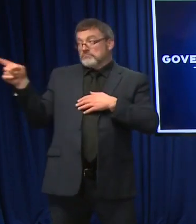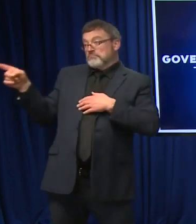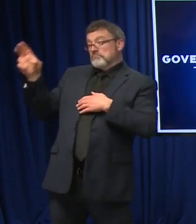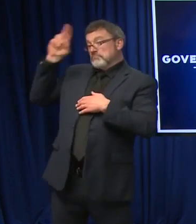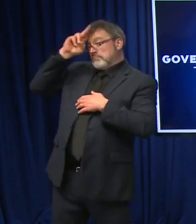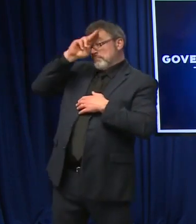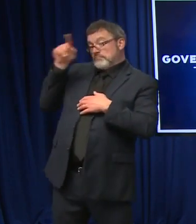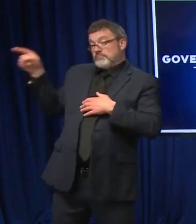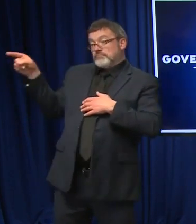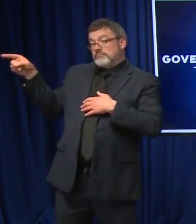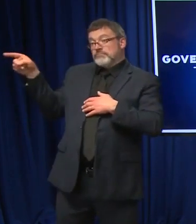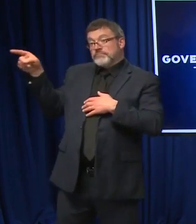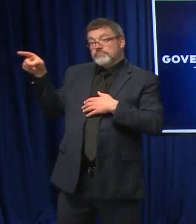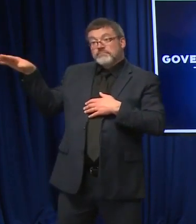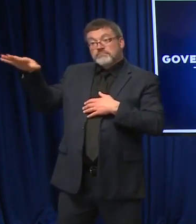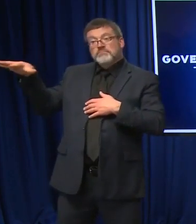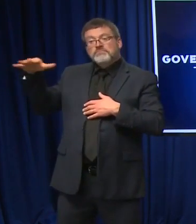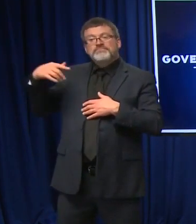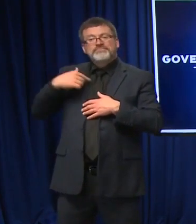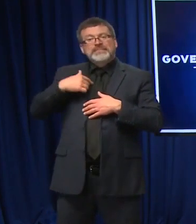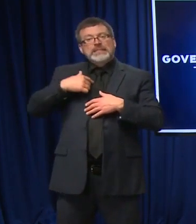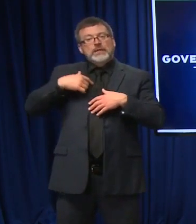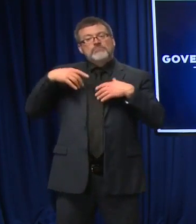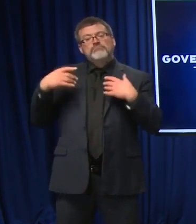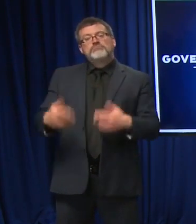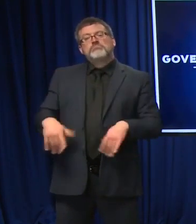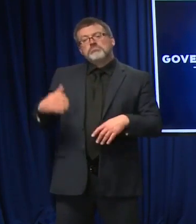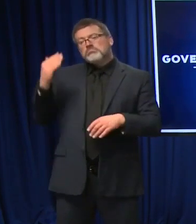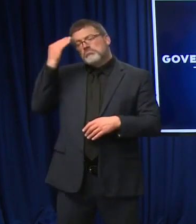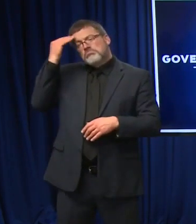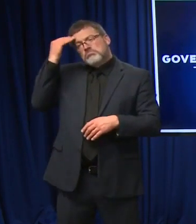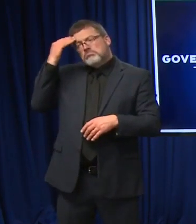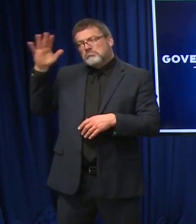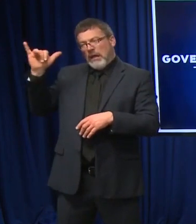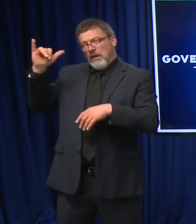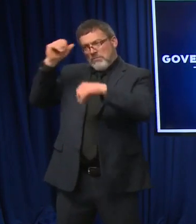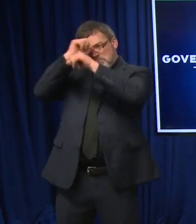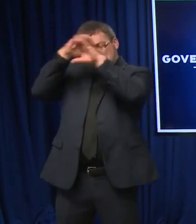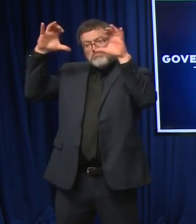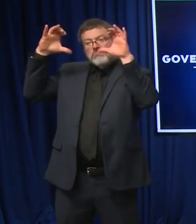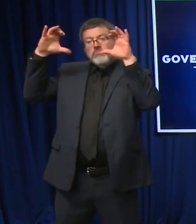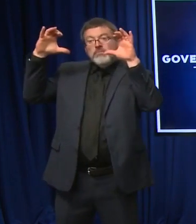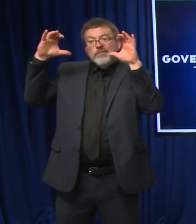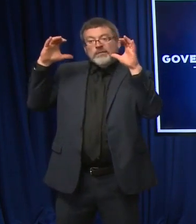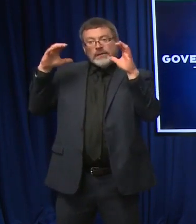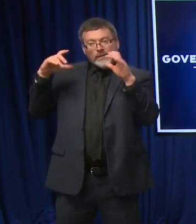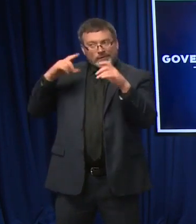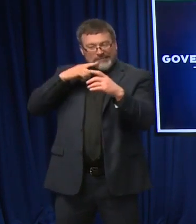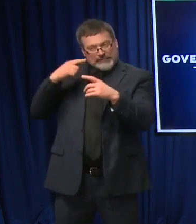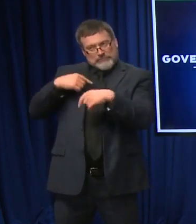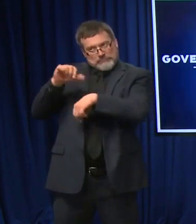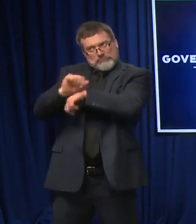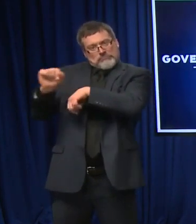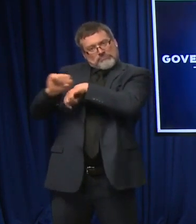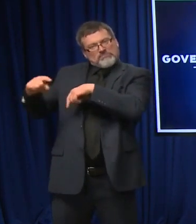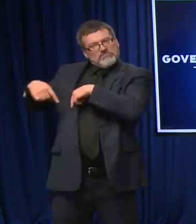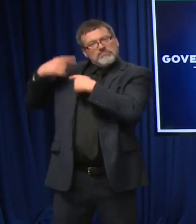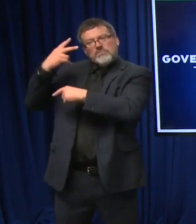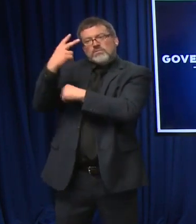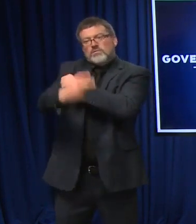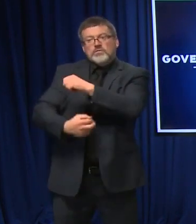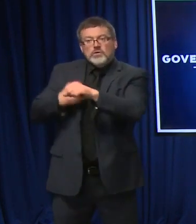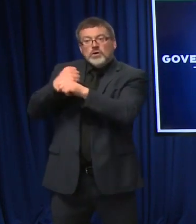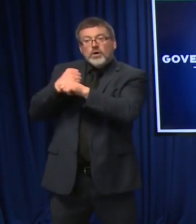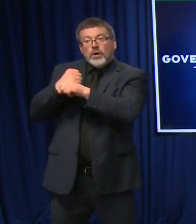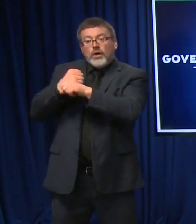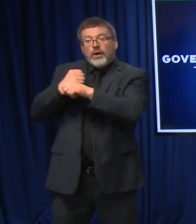we're very familiar with this concept because we hit it with behavioral health over the last couple of years. The back door versus front door, right? And everybody's